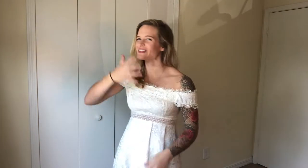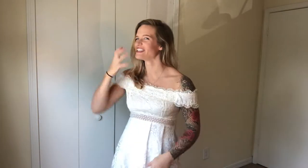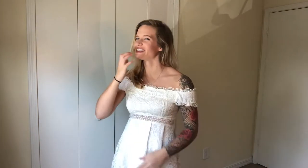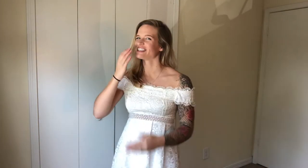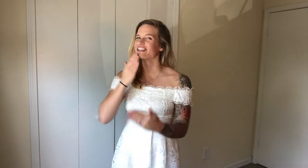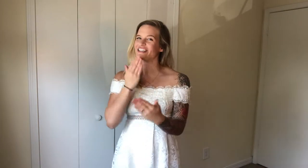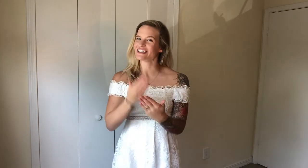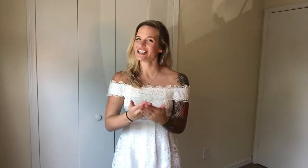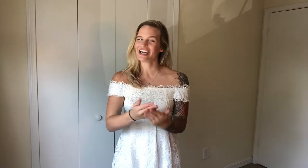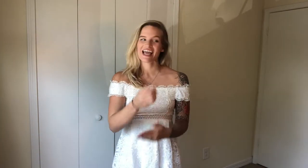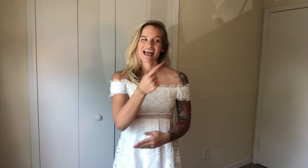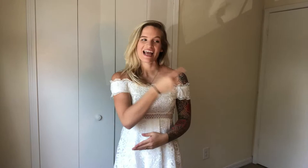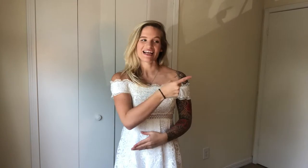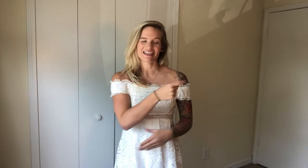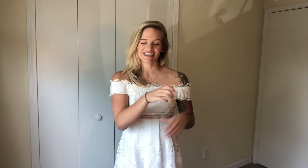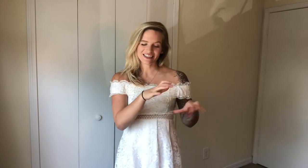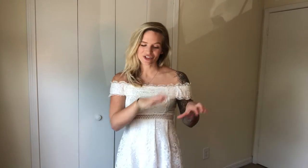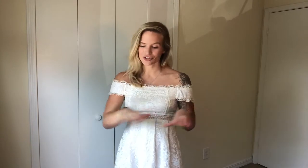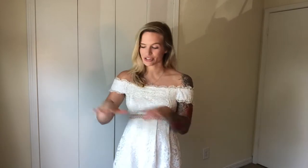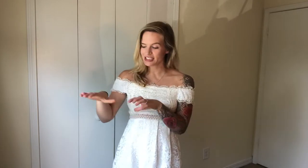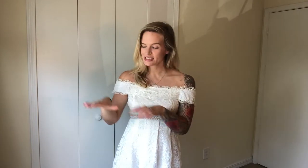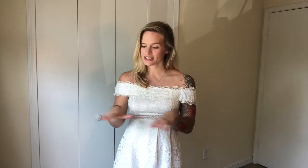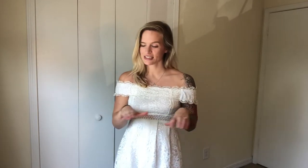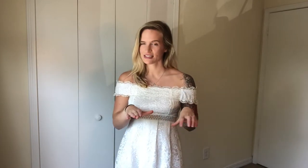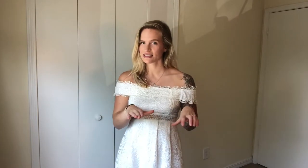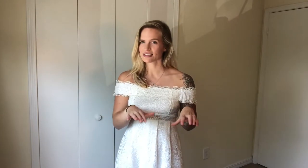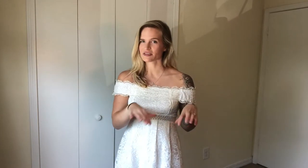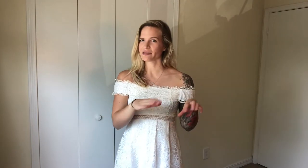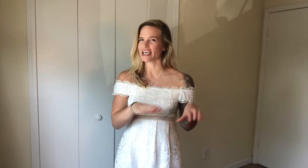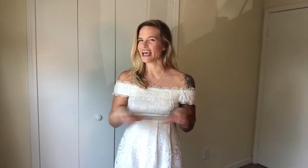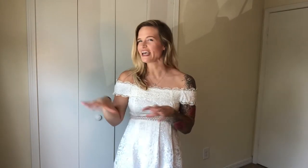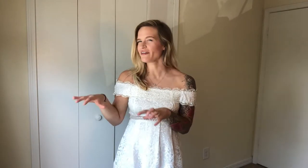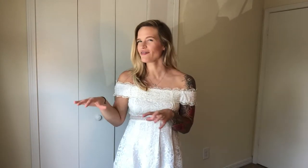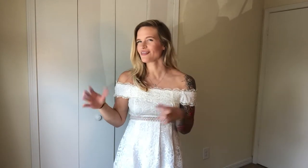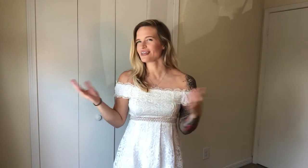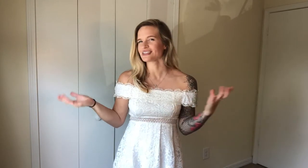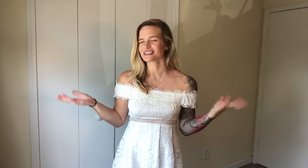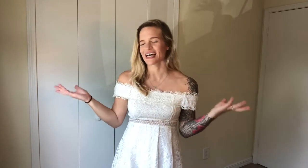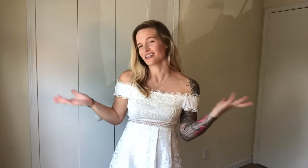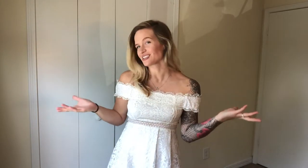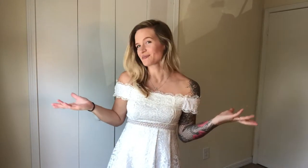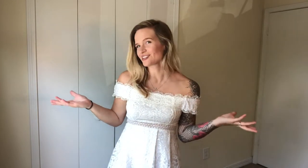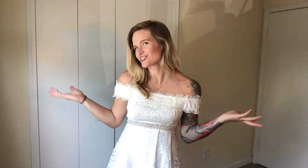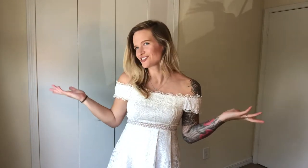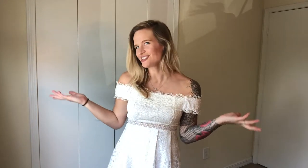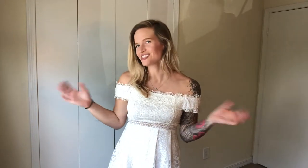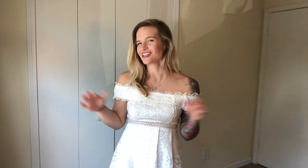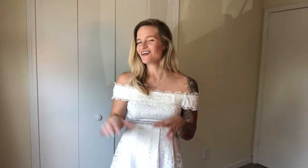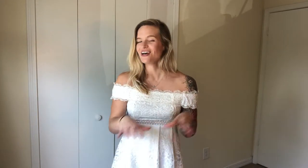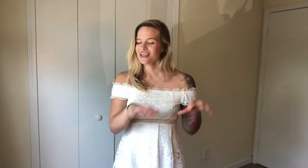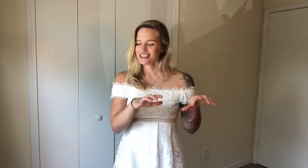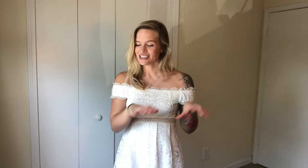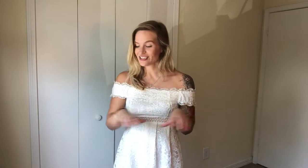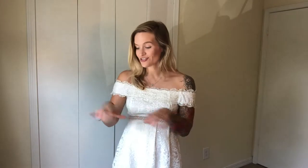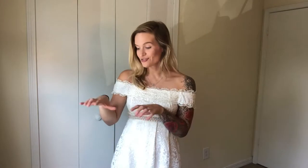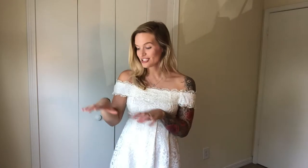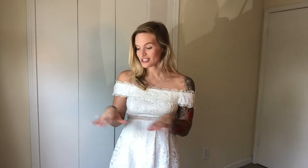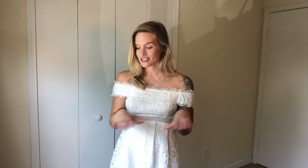good. And he treats, this is behave, it's kind of similar to treat, so he treats